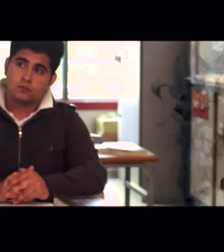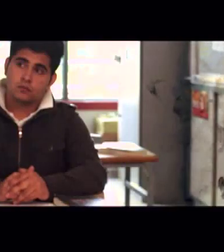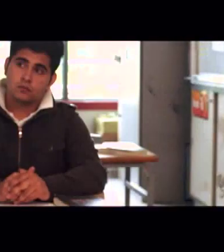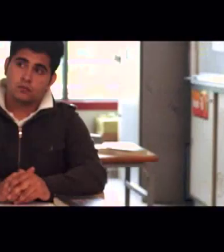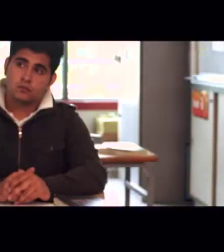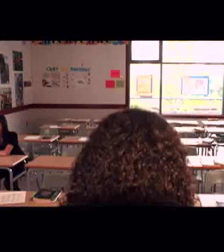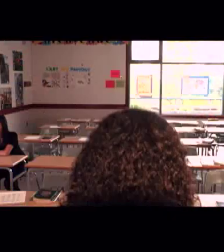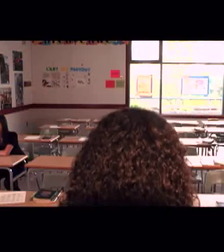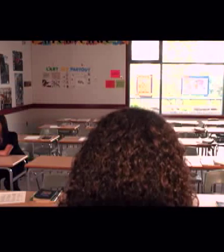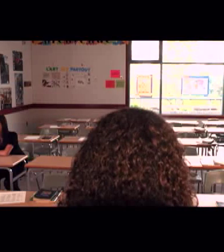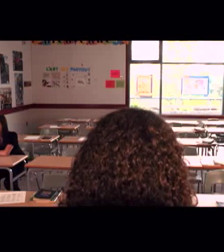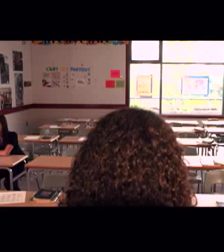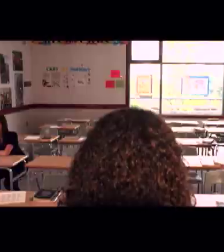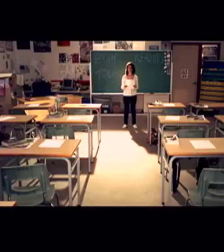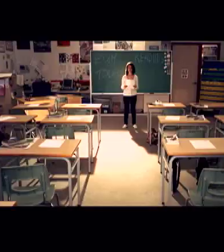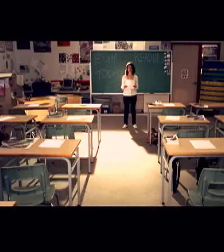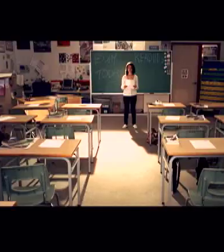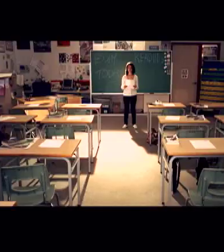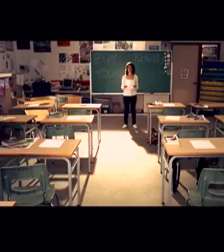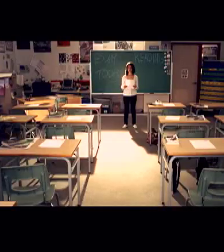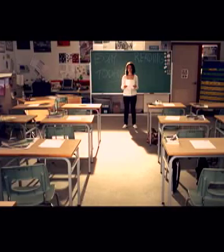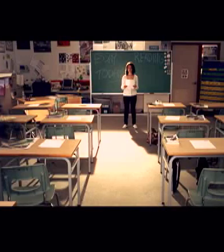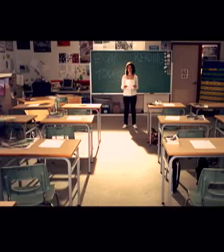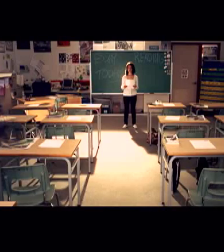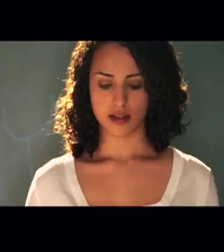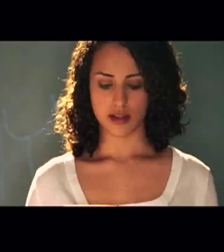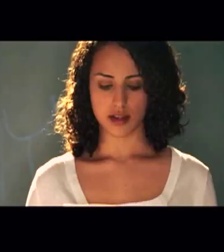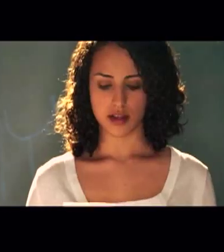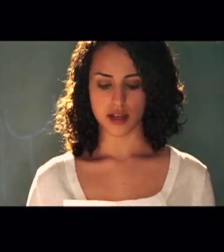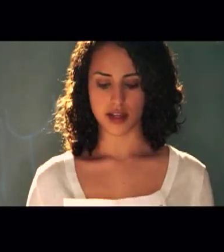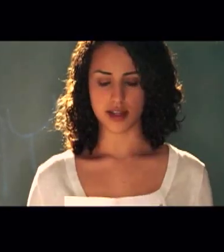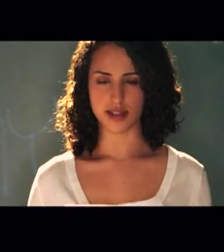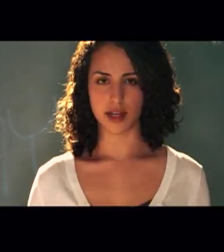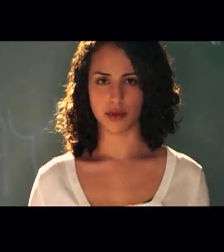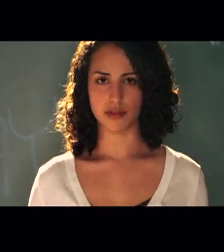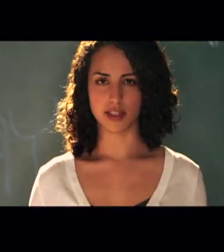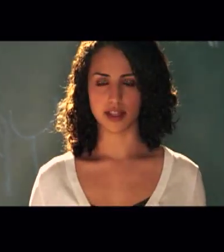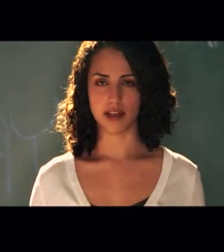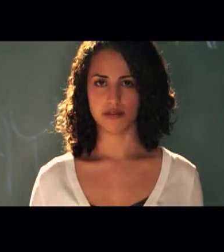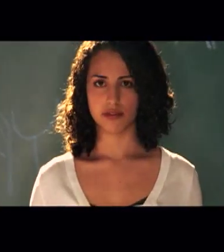it makes me wonder if everyone is racist is anyone really safe